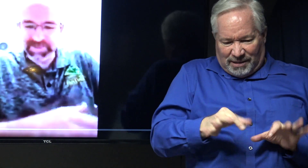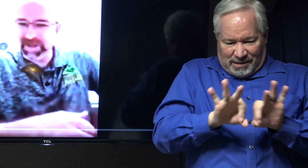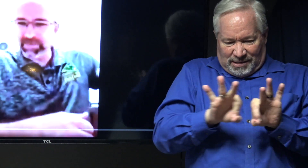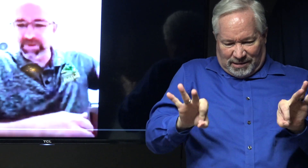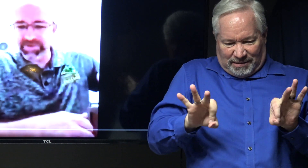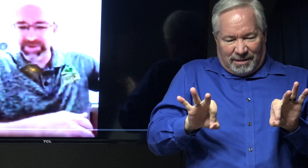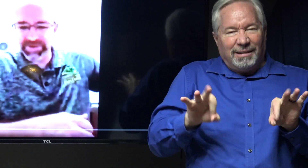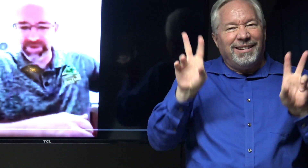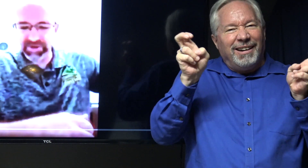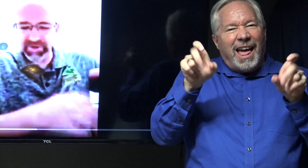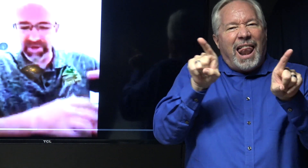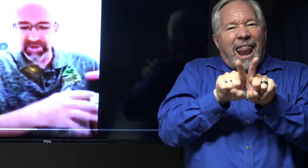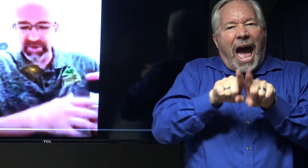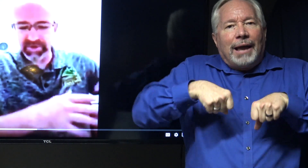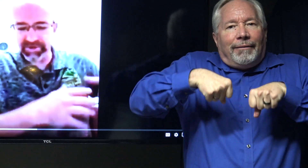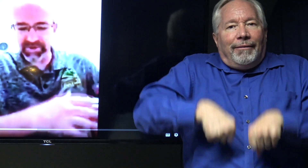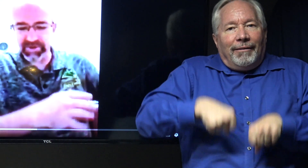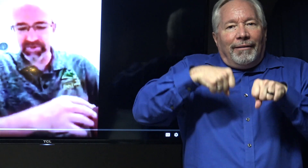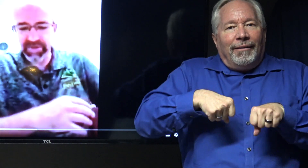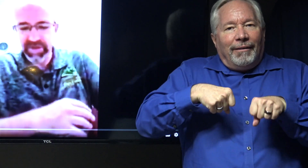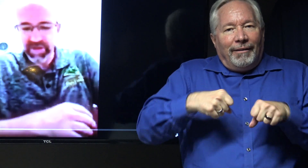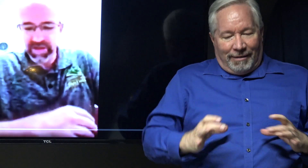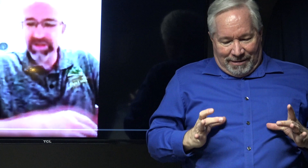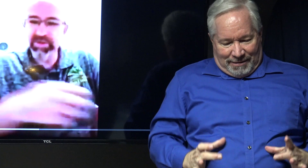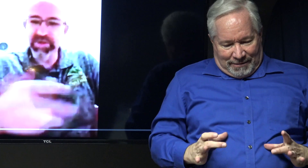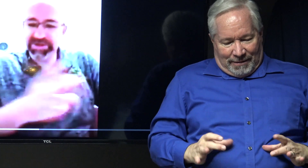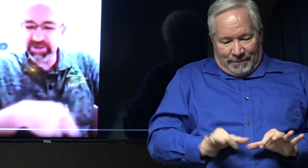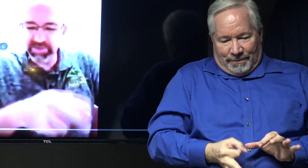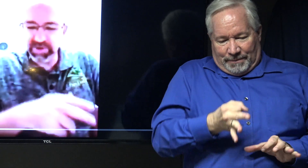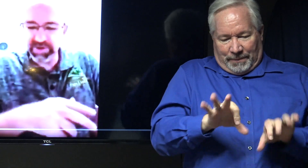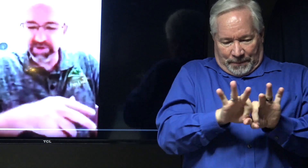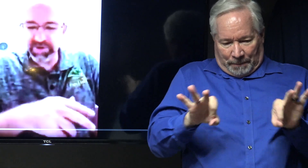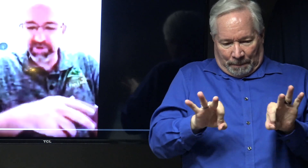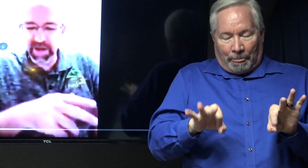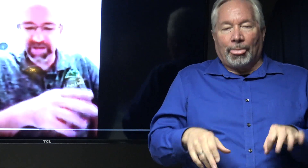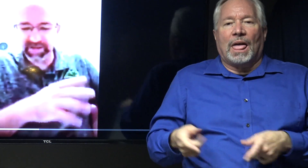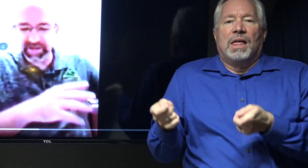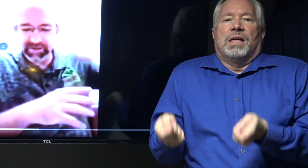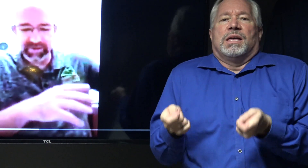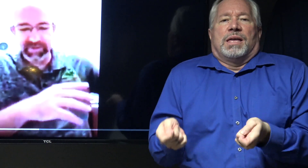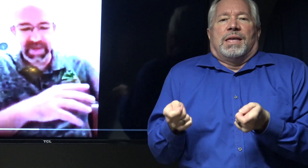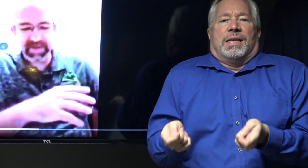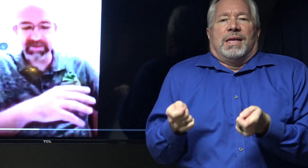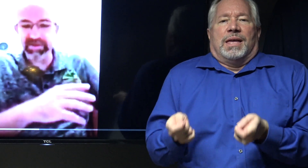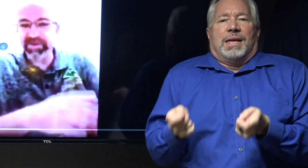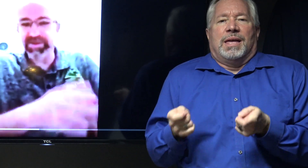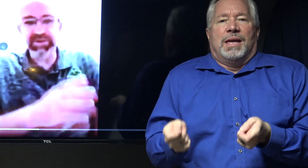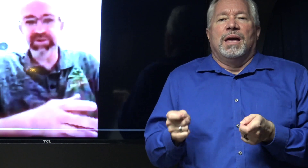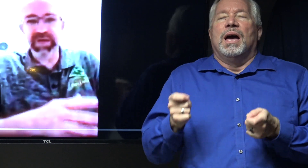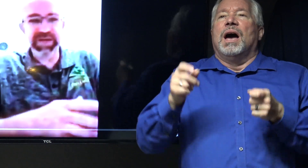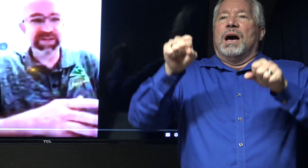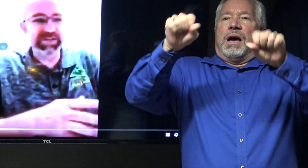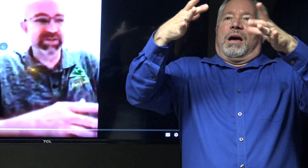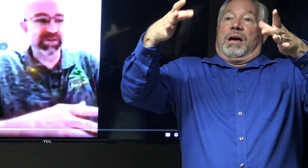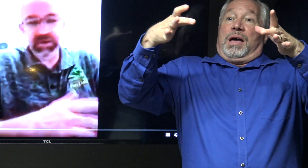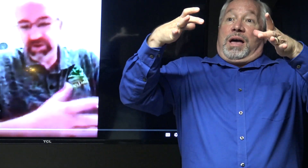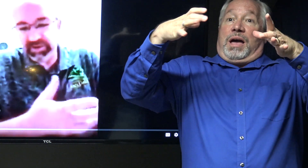It was in an upright position, though, like the trigger. And then the wind started blowing the wagon covering back. It revealed several cases of what